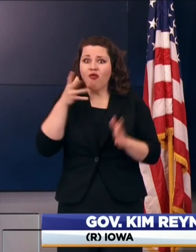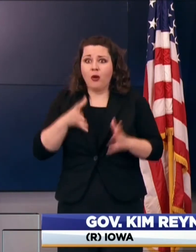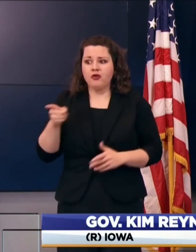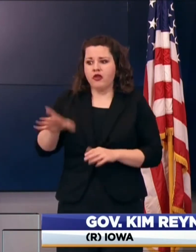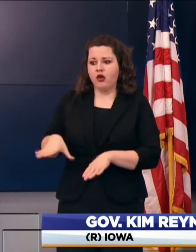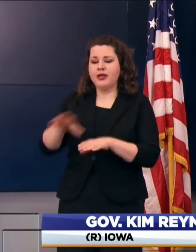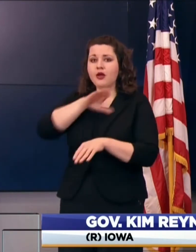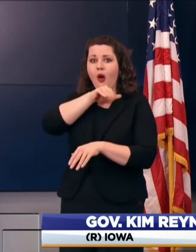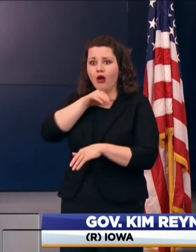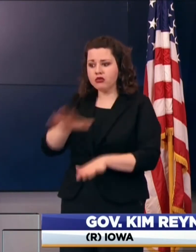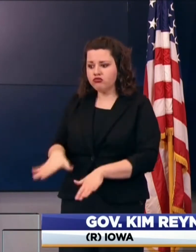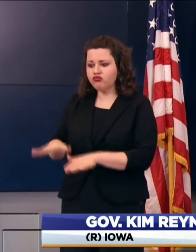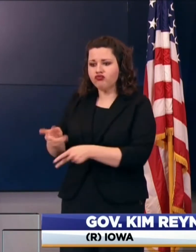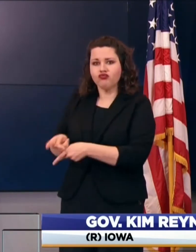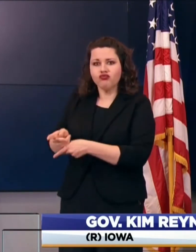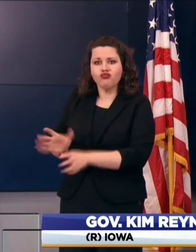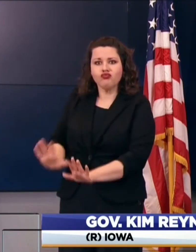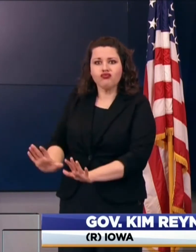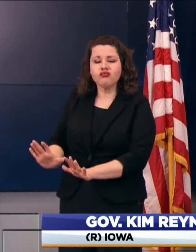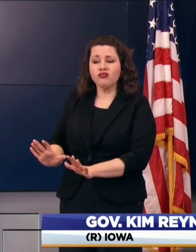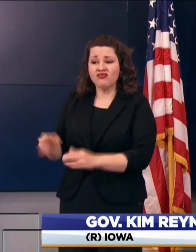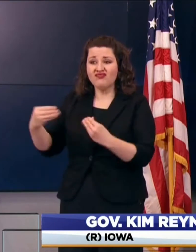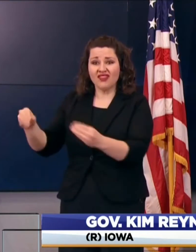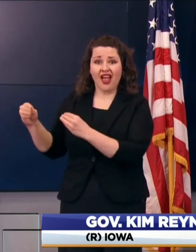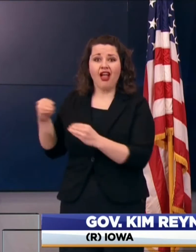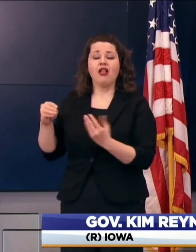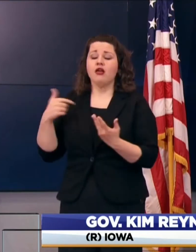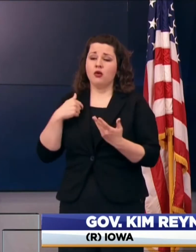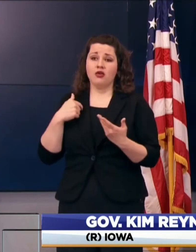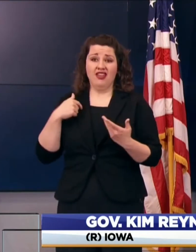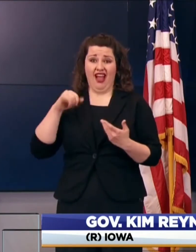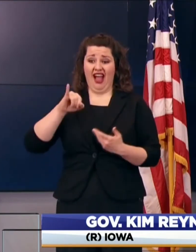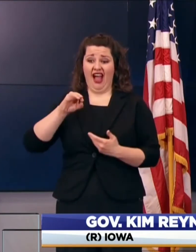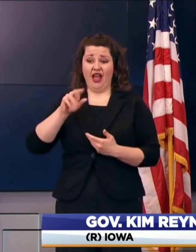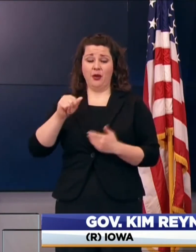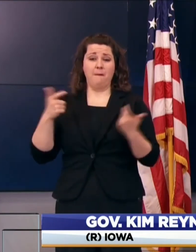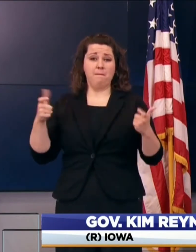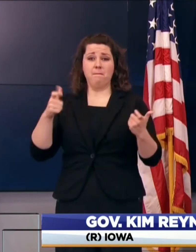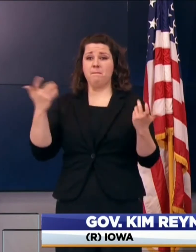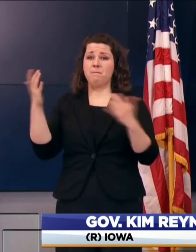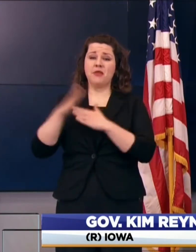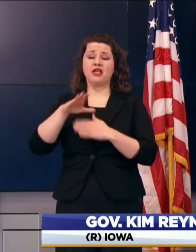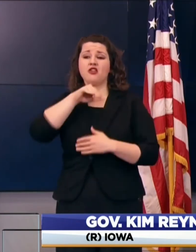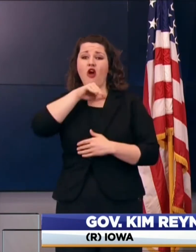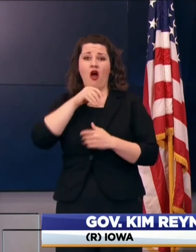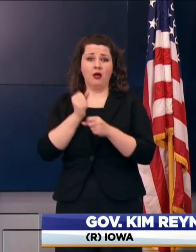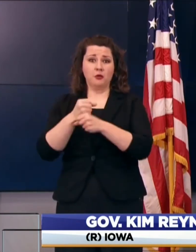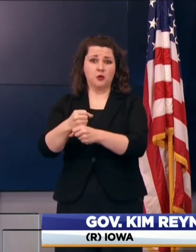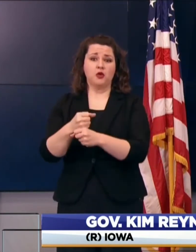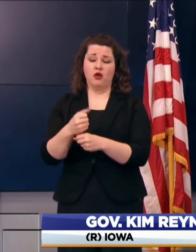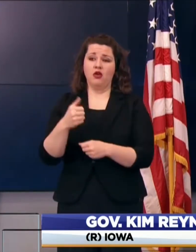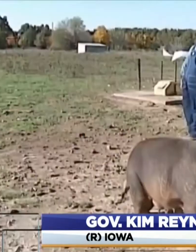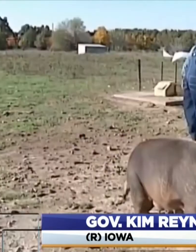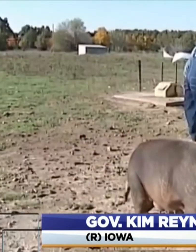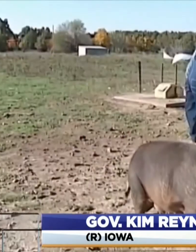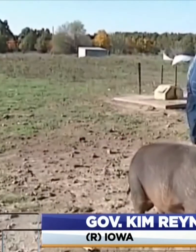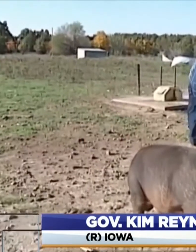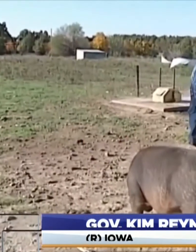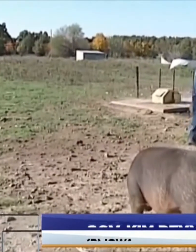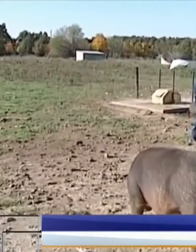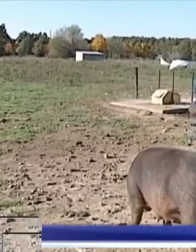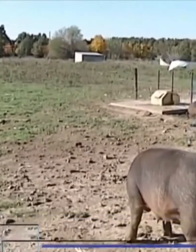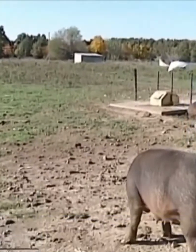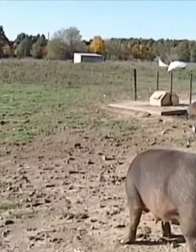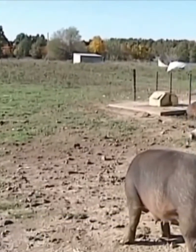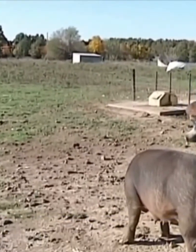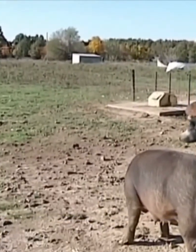raising hogs. We are the largest hog producer in the country. We provide a third of the nation's pork supply.